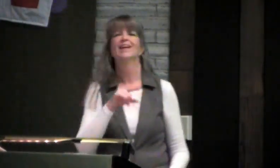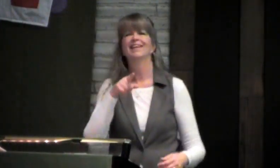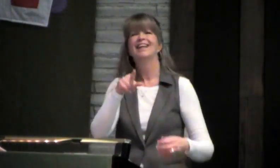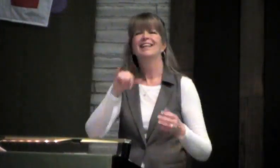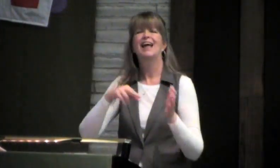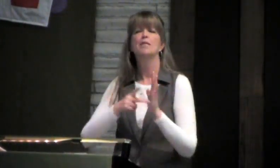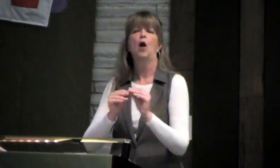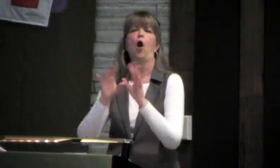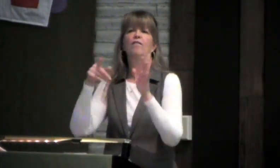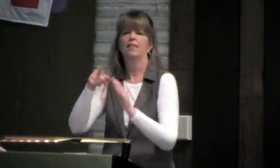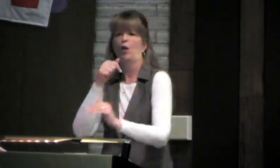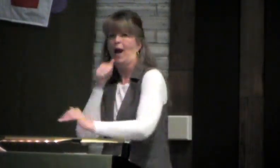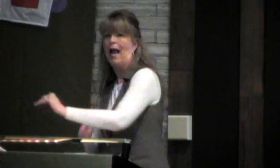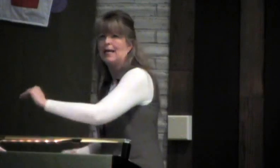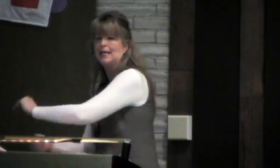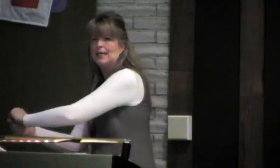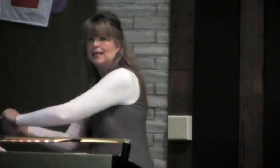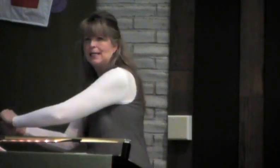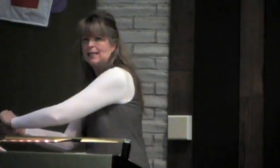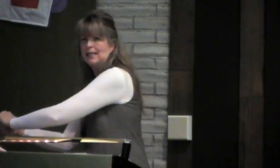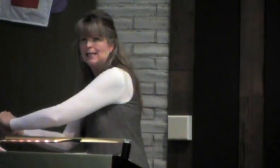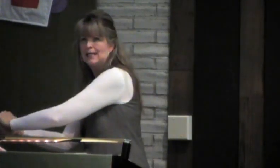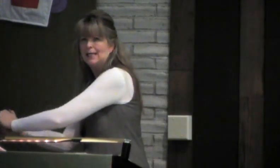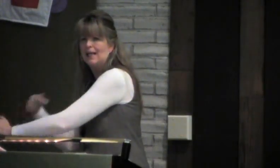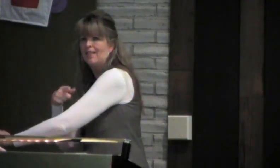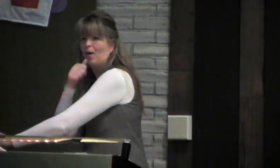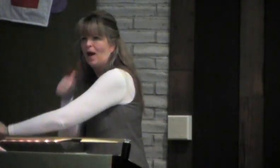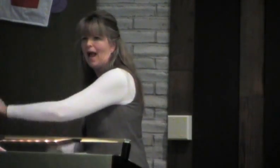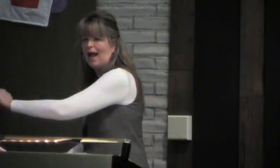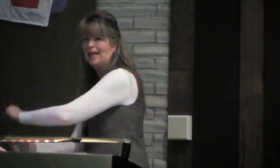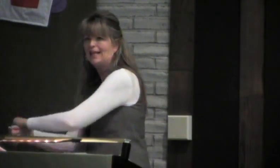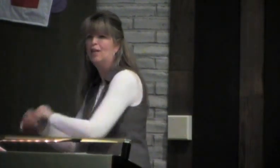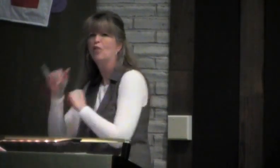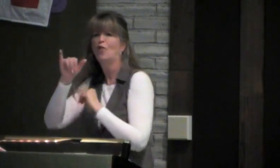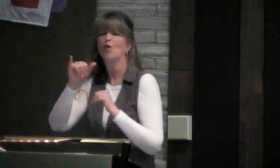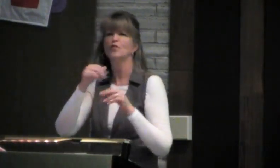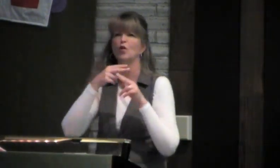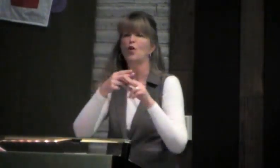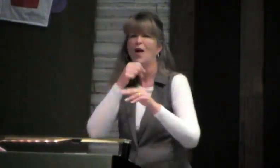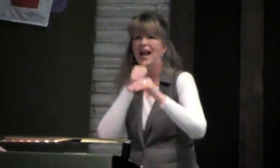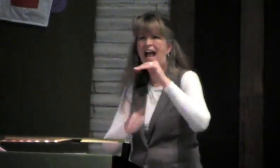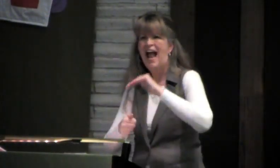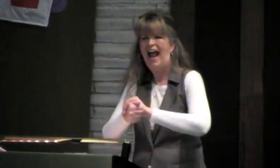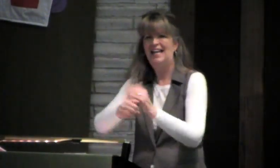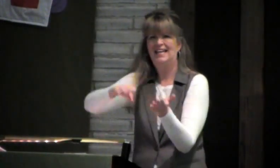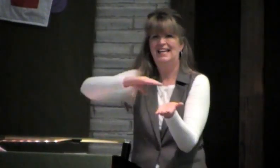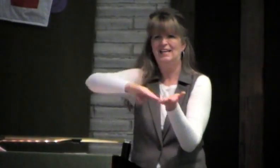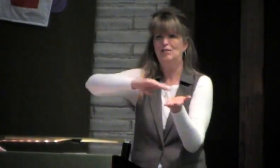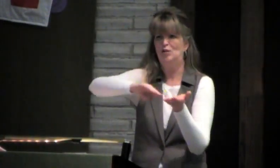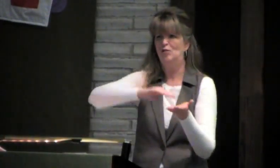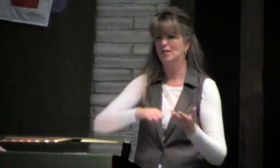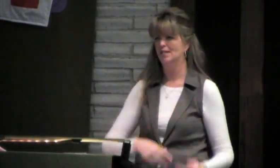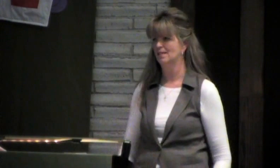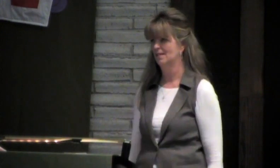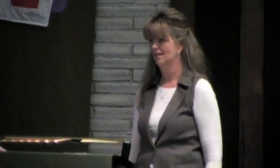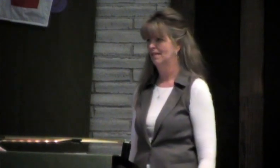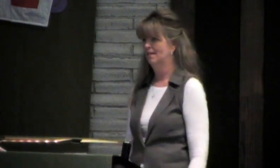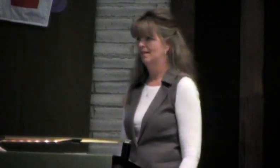I am not going. And when you see those kind of words and those kind of actions obviously they're hiding. They're